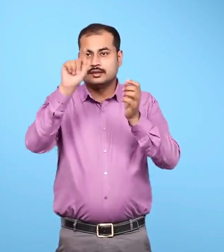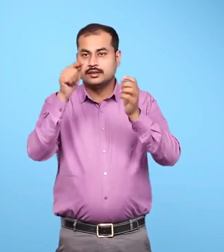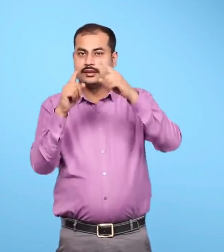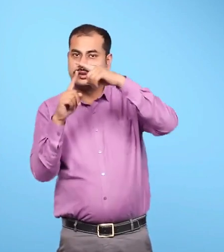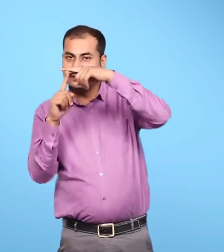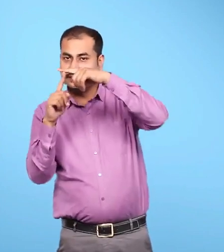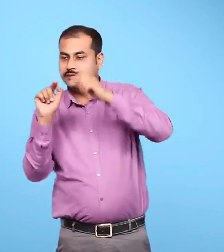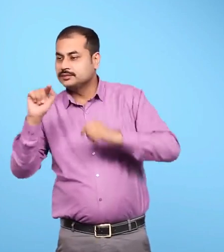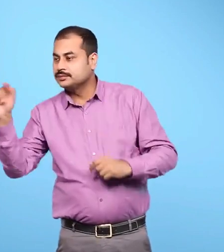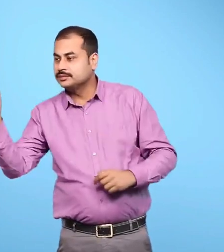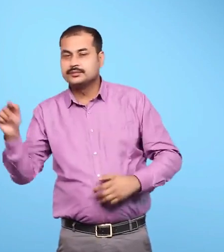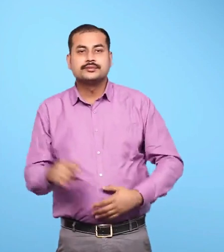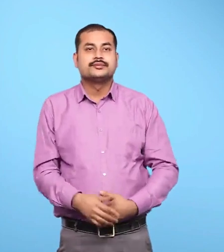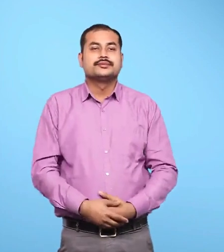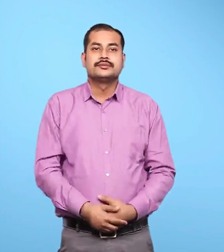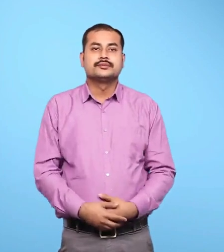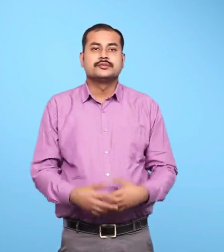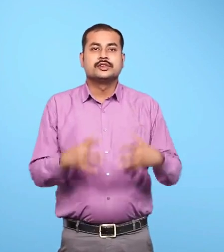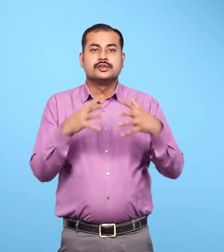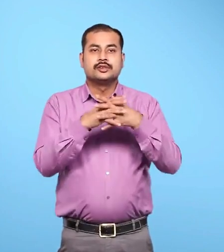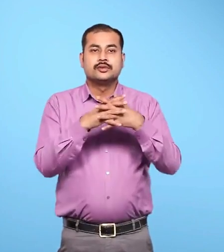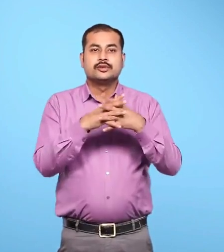Blank Wouldn't